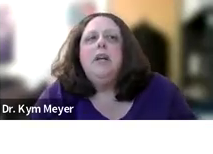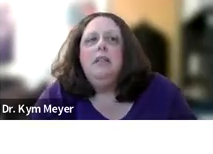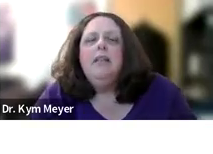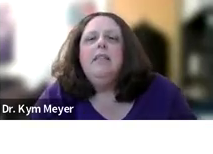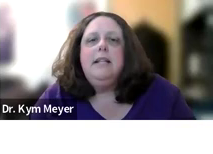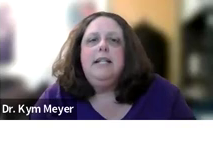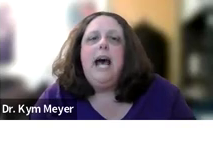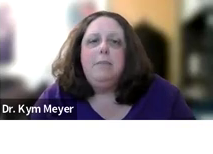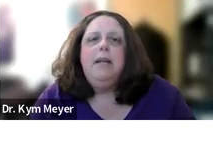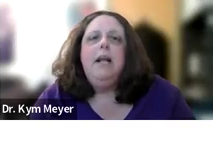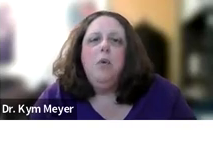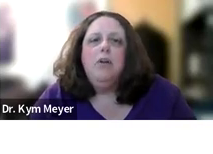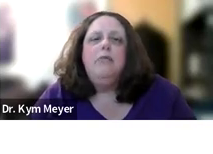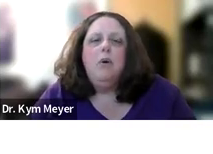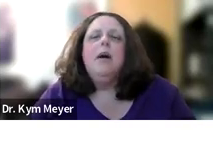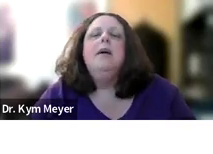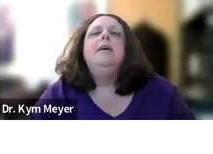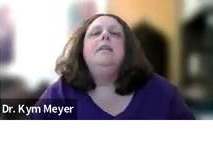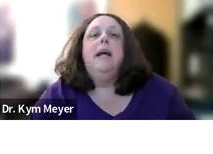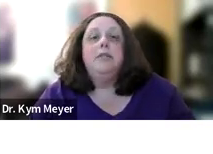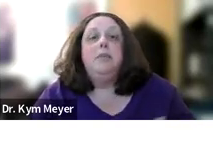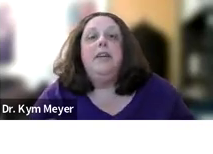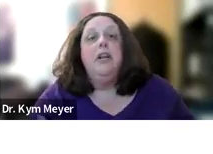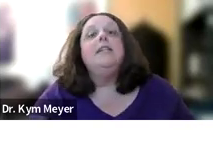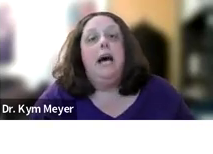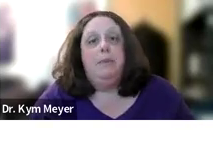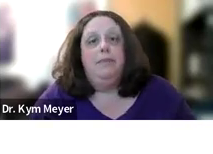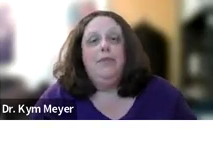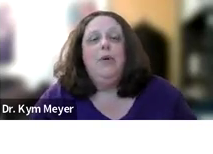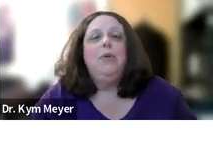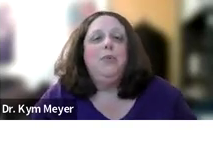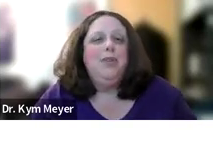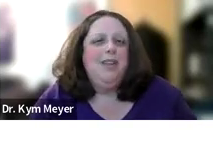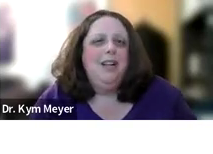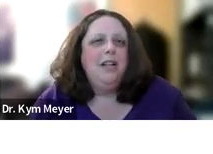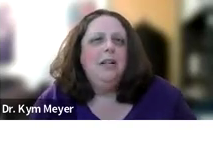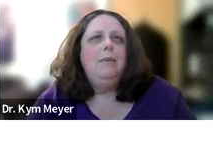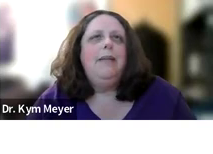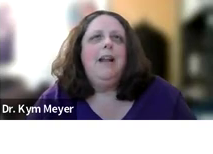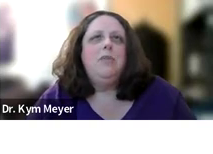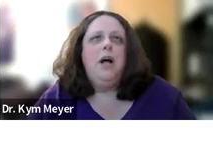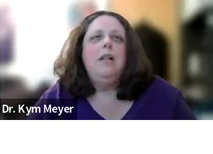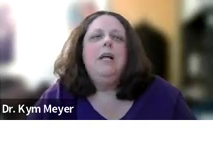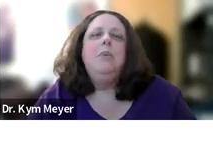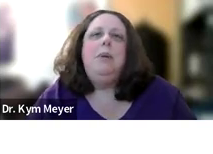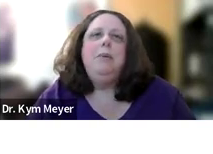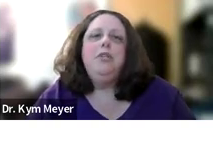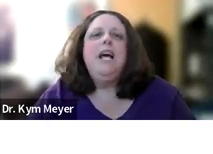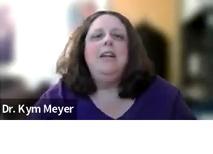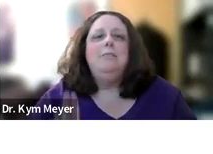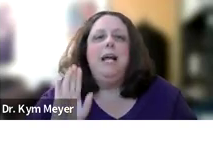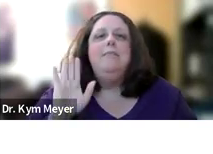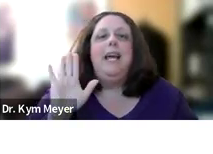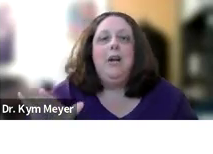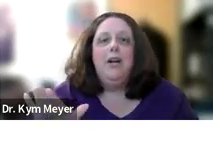there's a lot of things that need to happen in order for language deprivation not to happen. So we'll talk a little bit about that as well. But when people